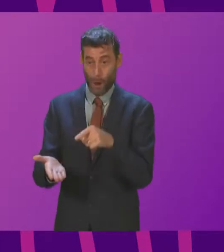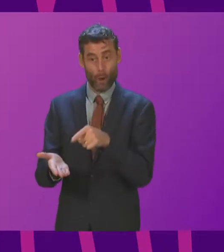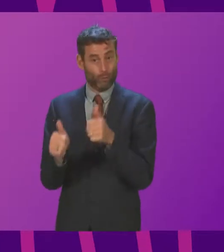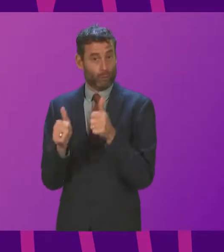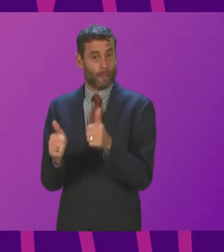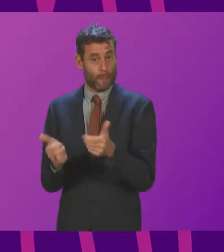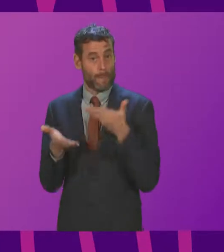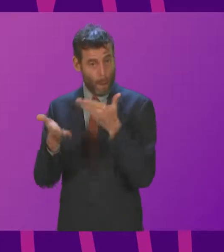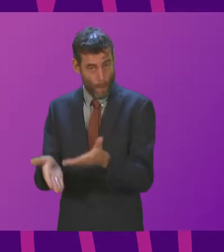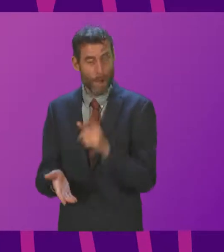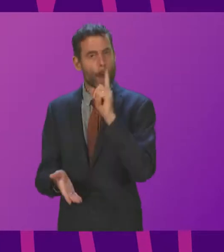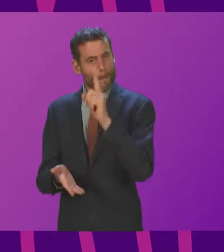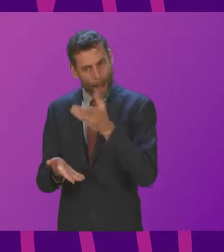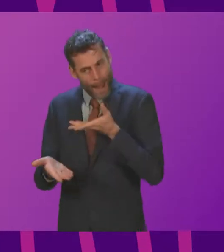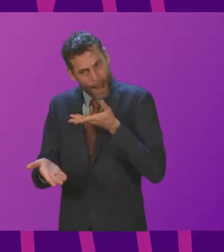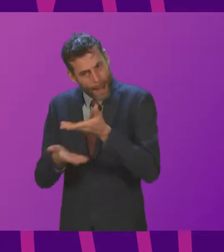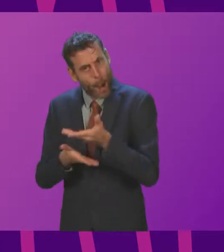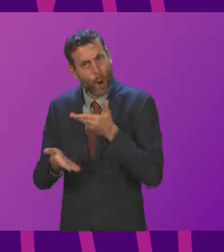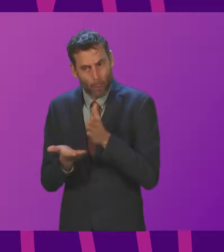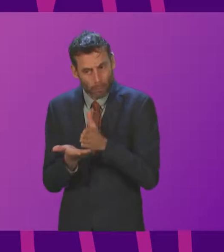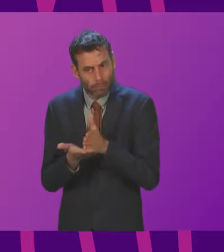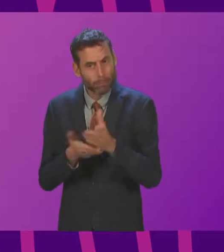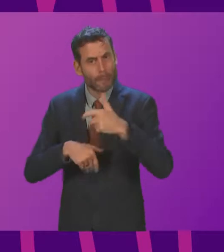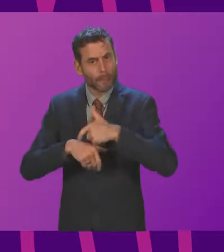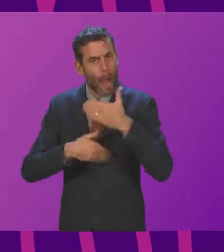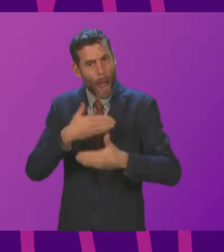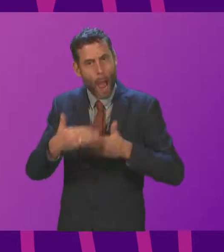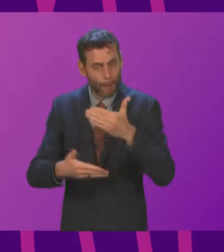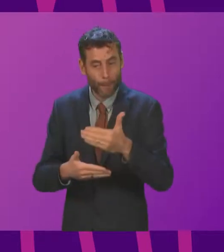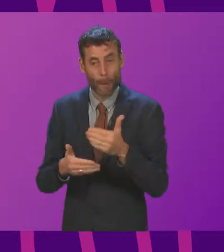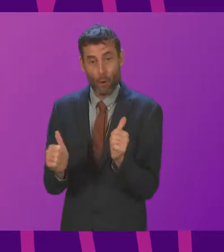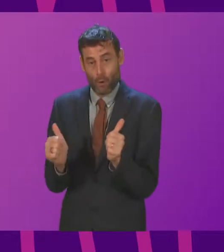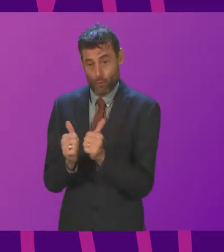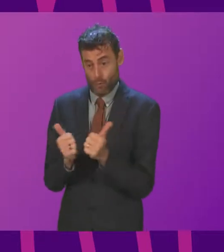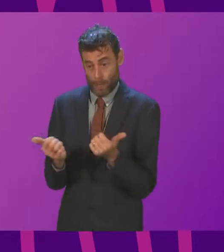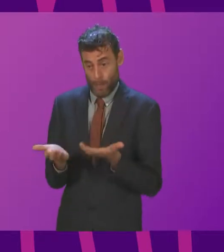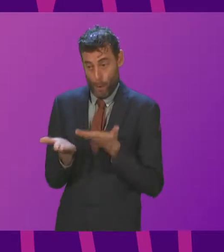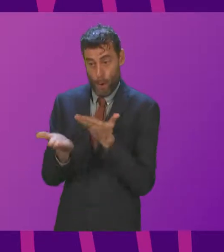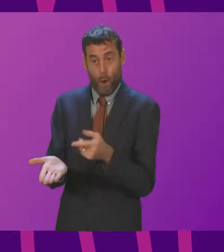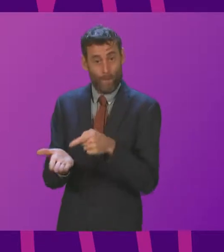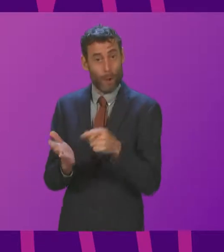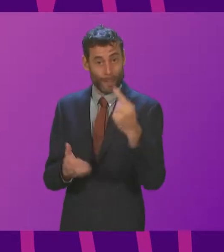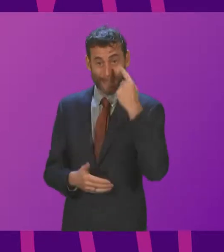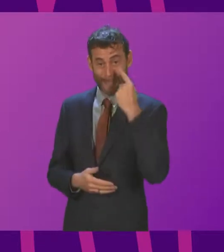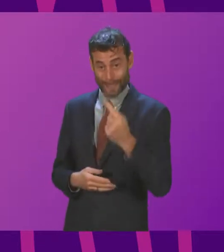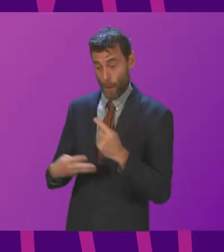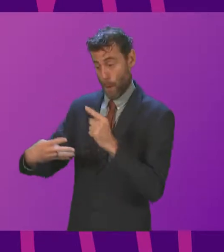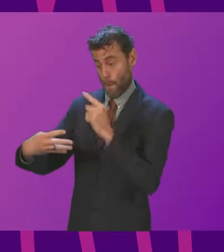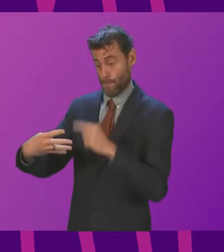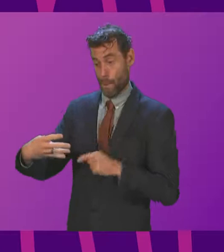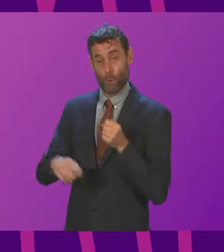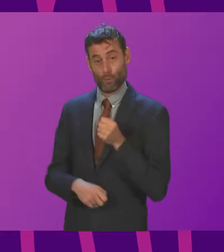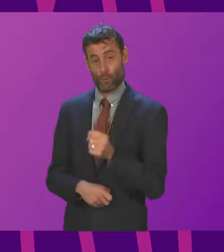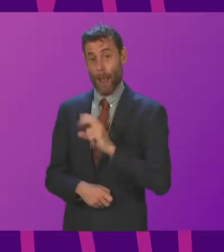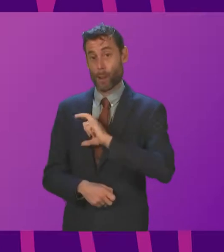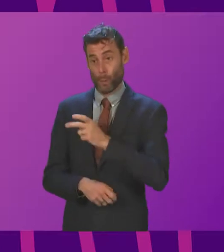Negotiations have been ongoing for some time. I think the reasonableness of the offer is evidenced by the fact that of the four rail unions that were